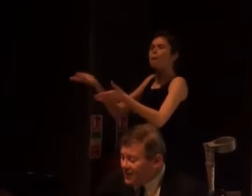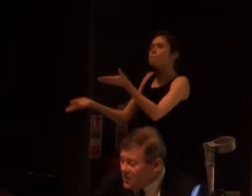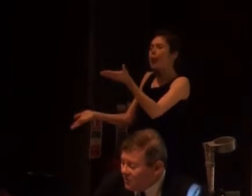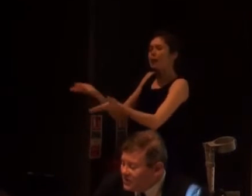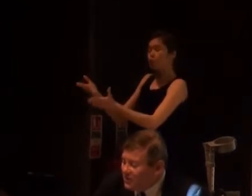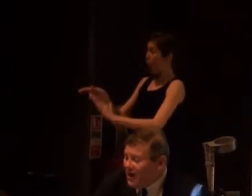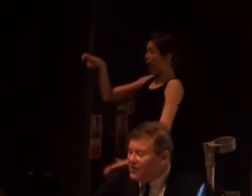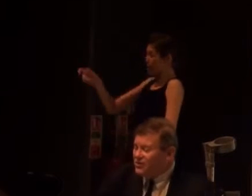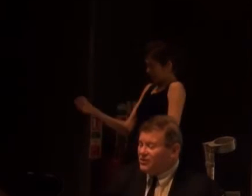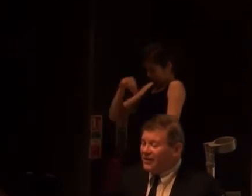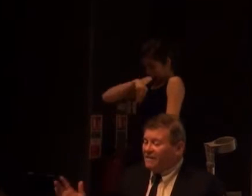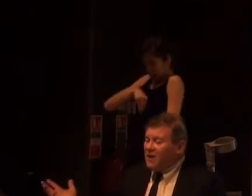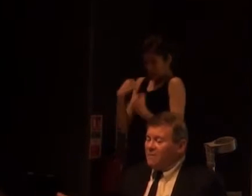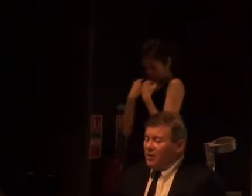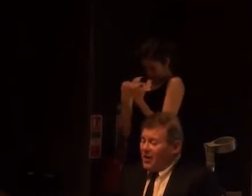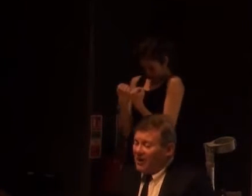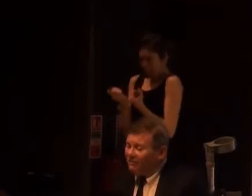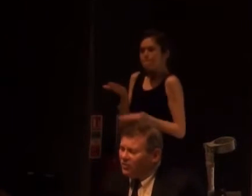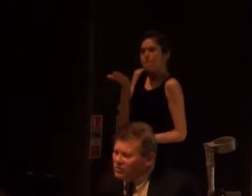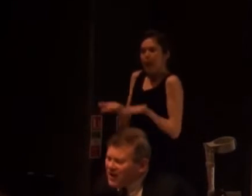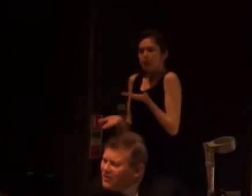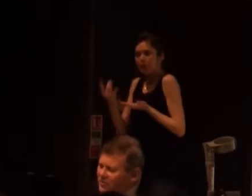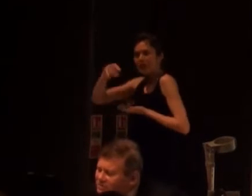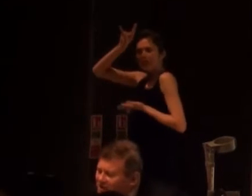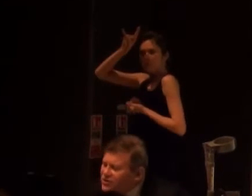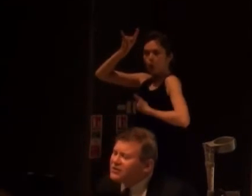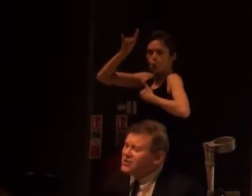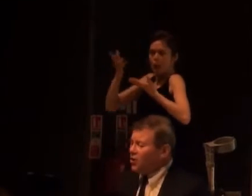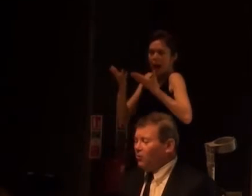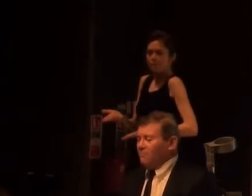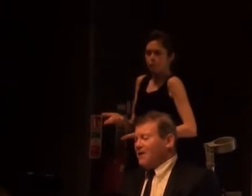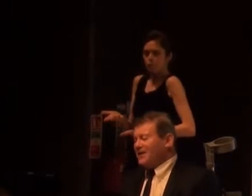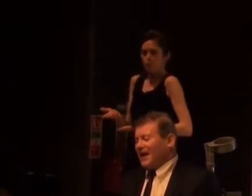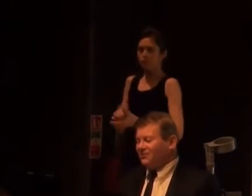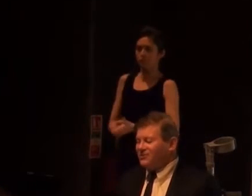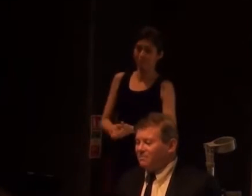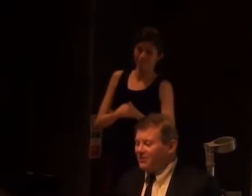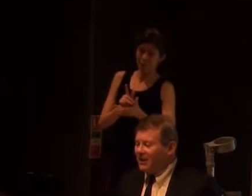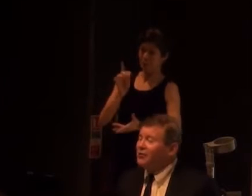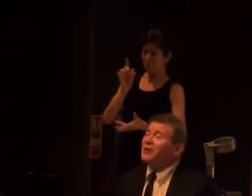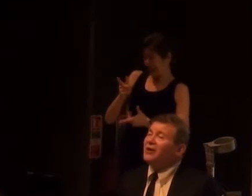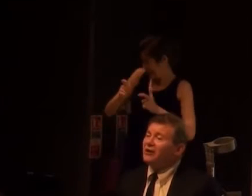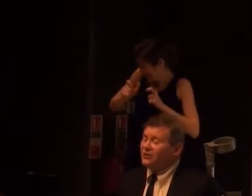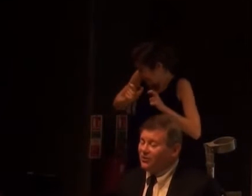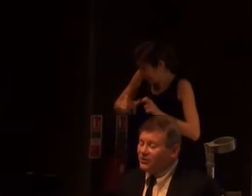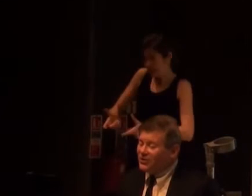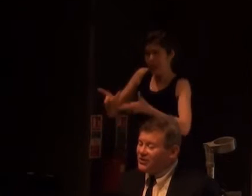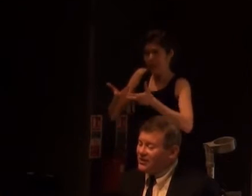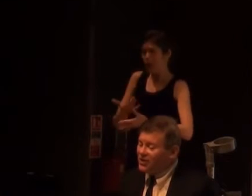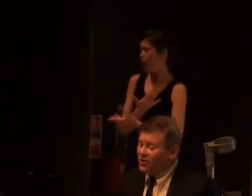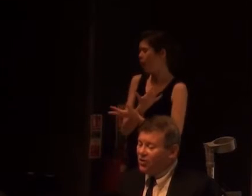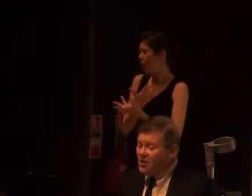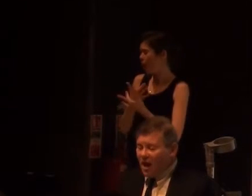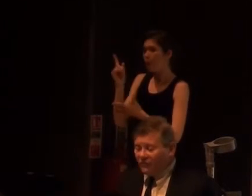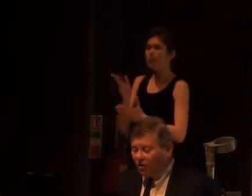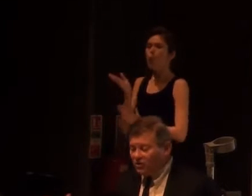deal with, which is quite interesting. But there we have Lourdes. We had Lourdes mentioned. Still, many thousands of people every week going to Lourdes to